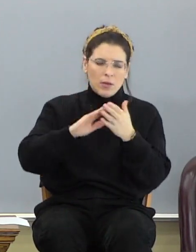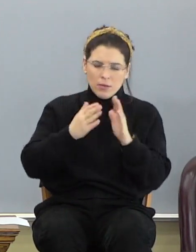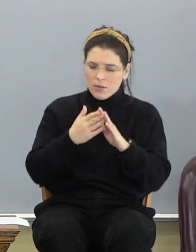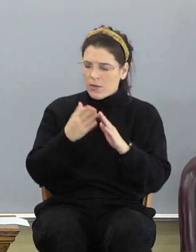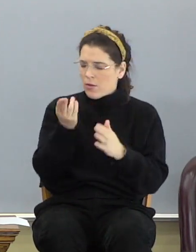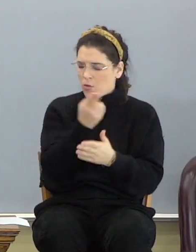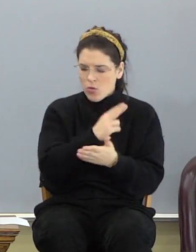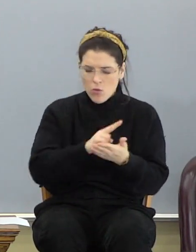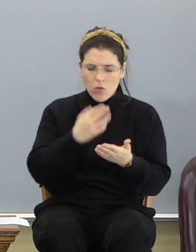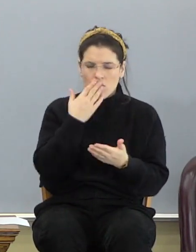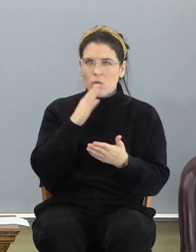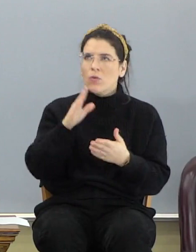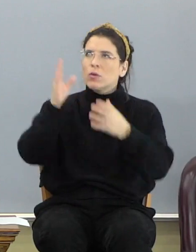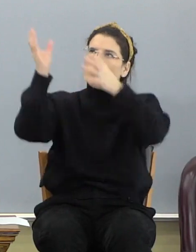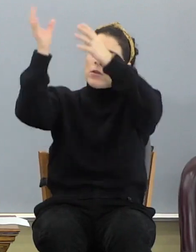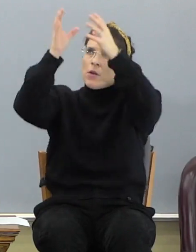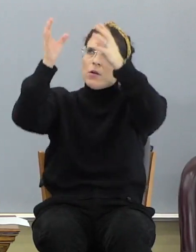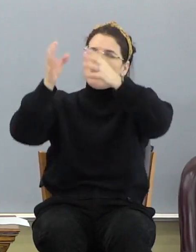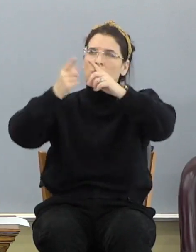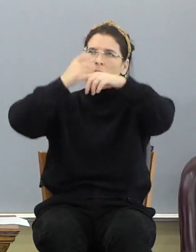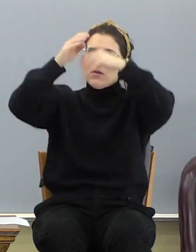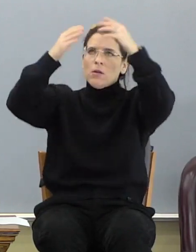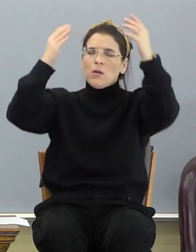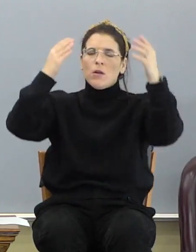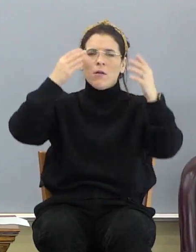holy Jerusalem, descending out of heaven from God.